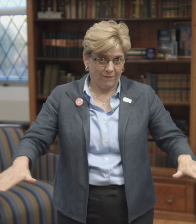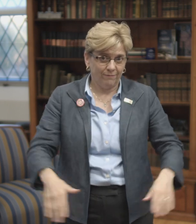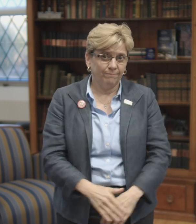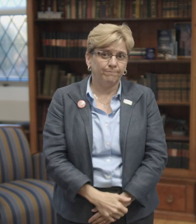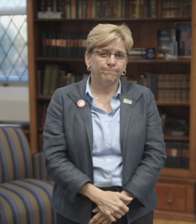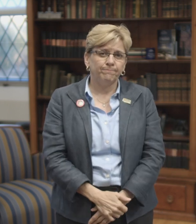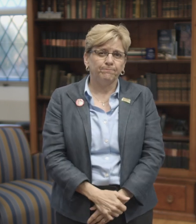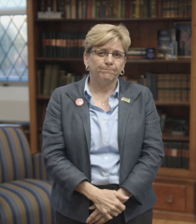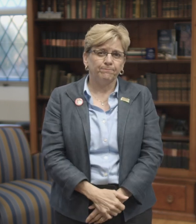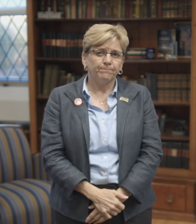for deaf and hearing children.